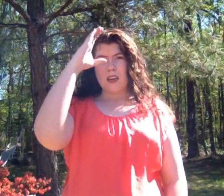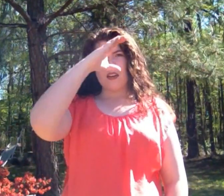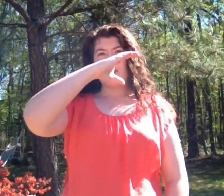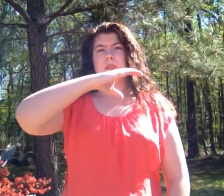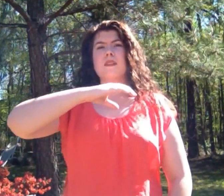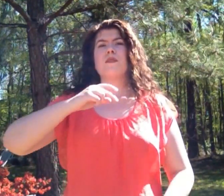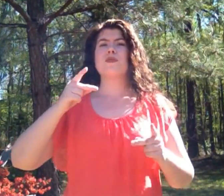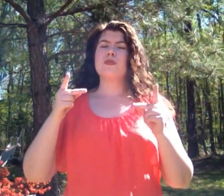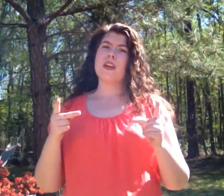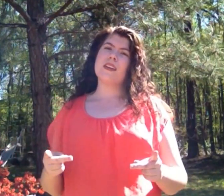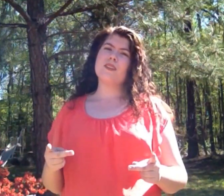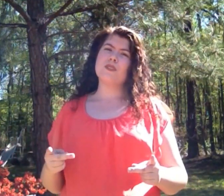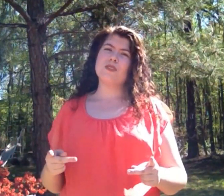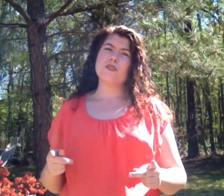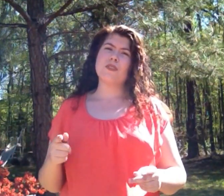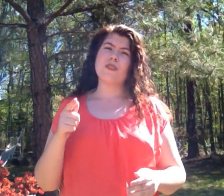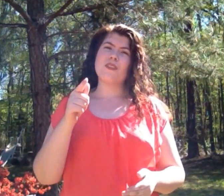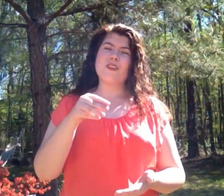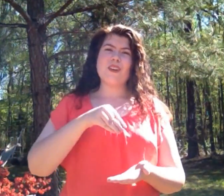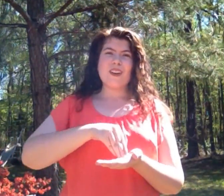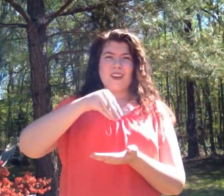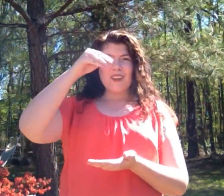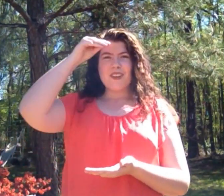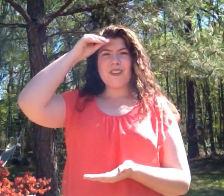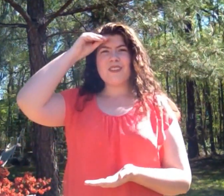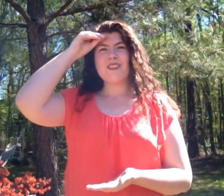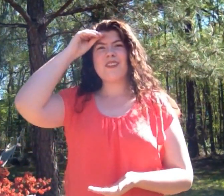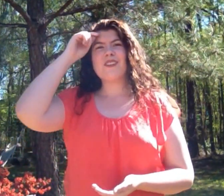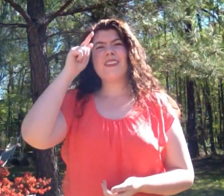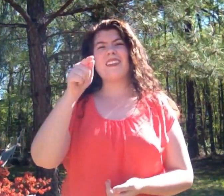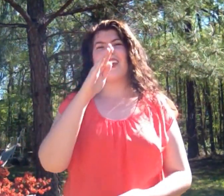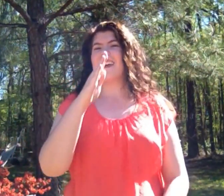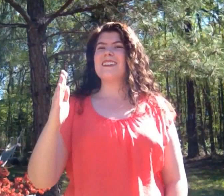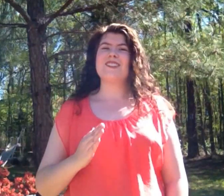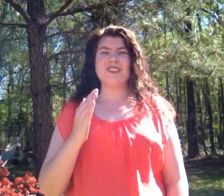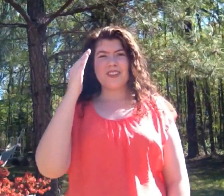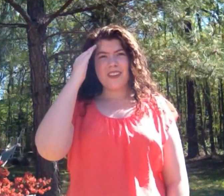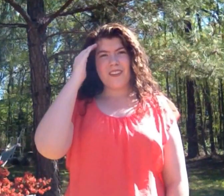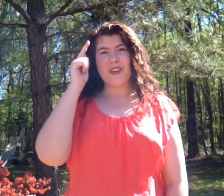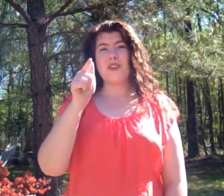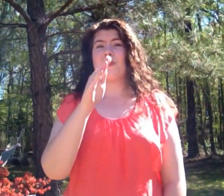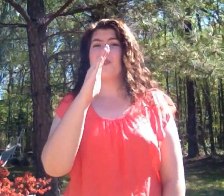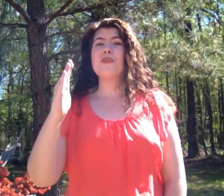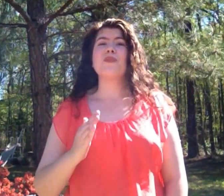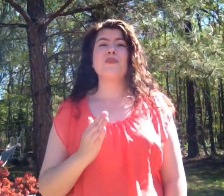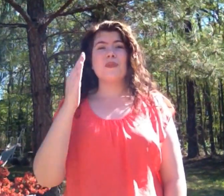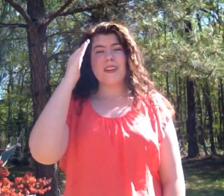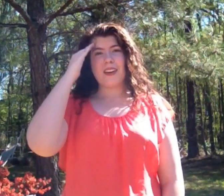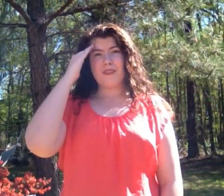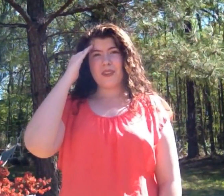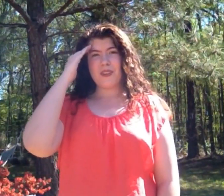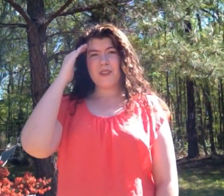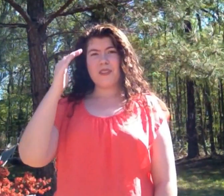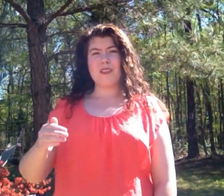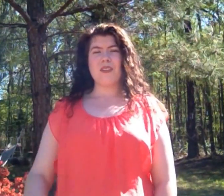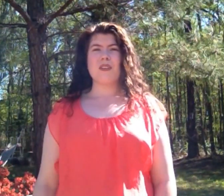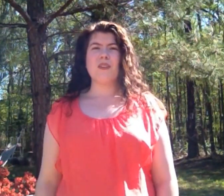of a stranger You'll learn things you never knew, you never knew